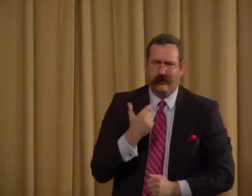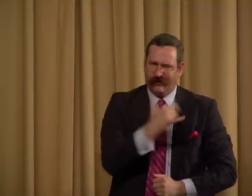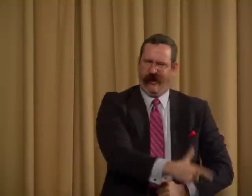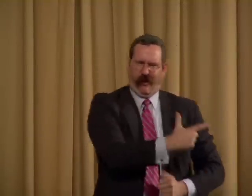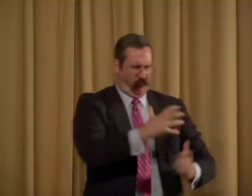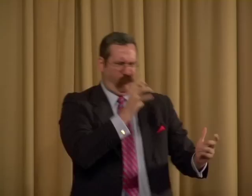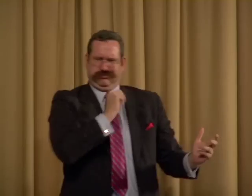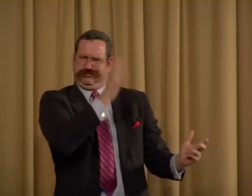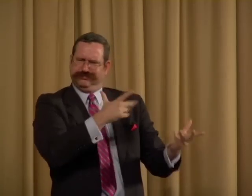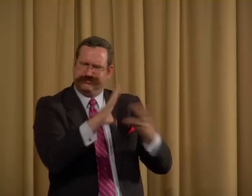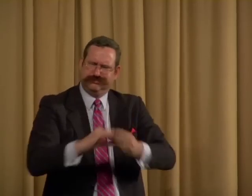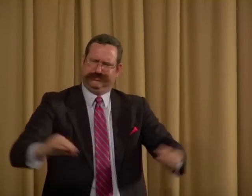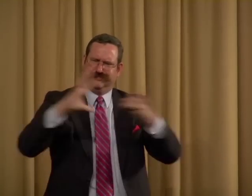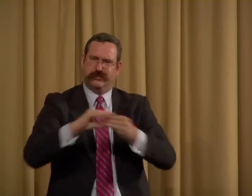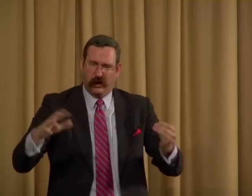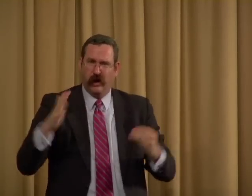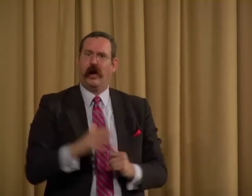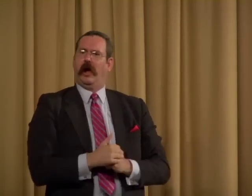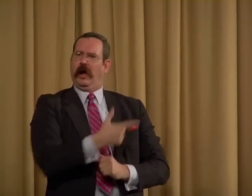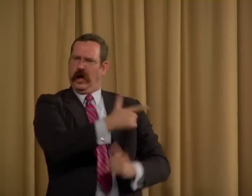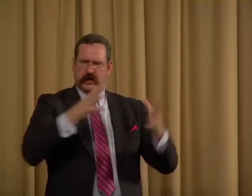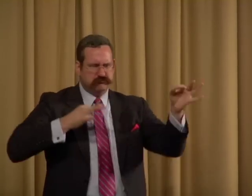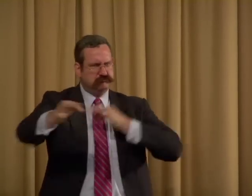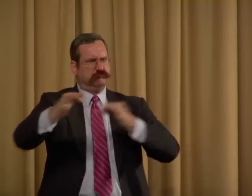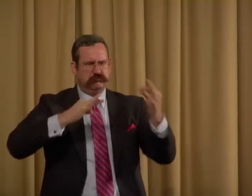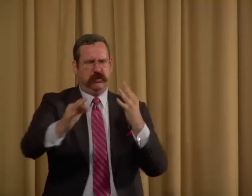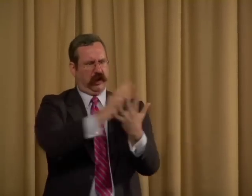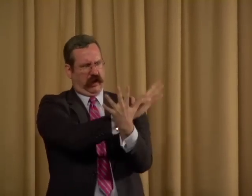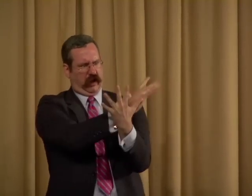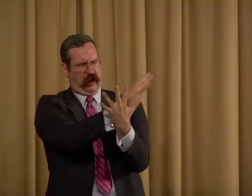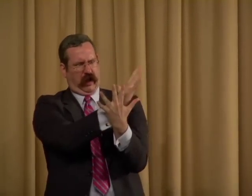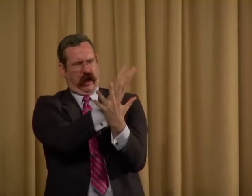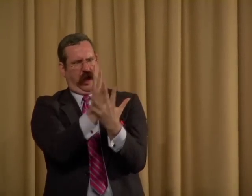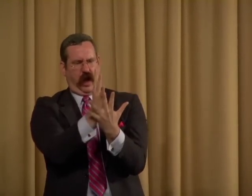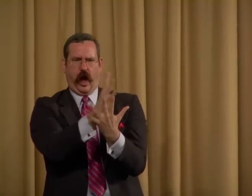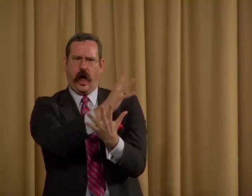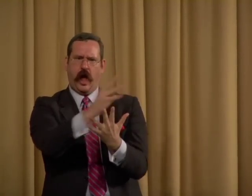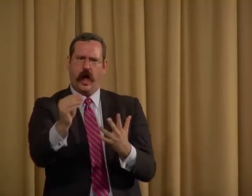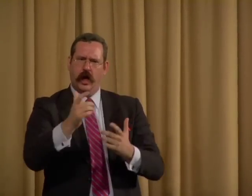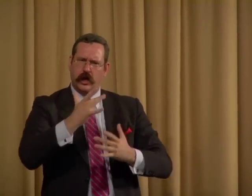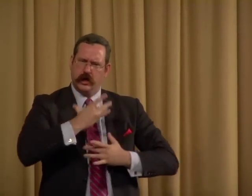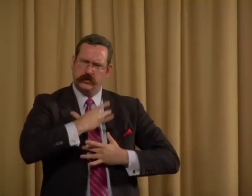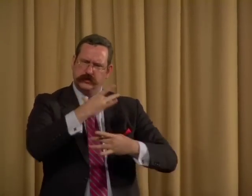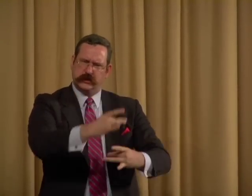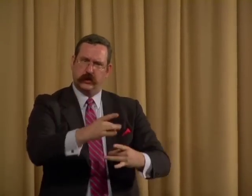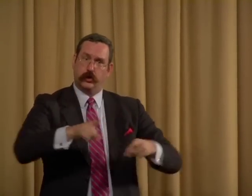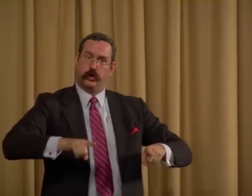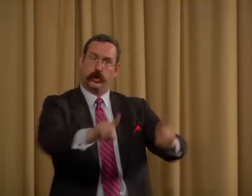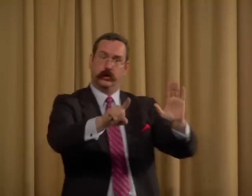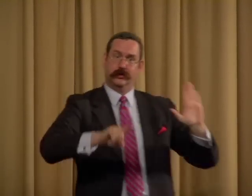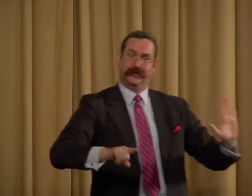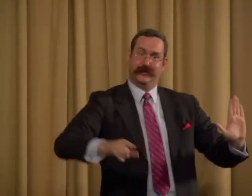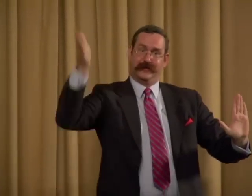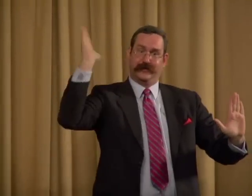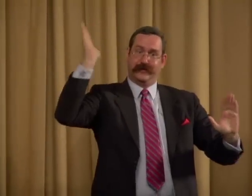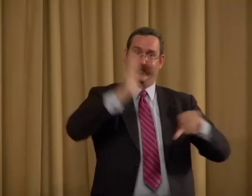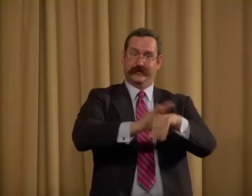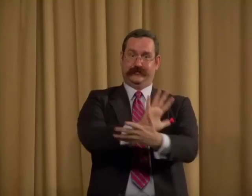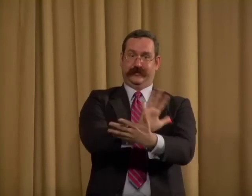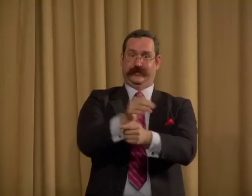Lauren Clark about all of the history that happened throughout the Deaf community. And